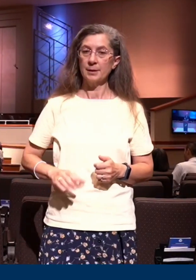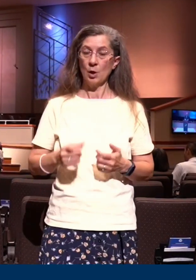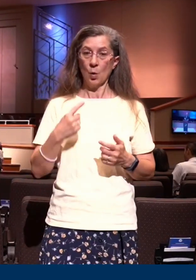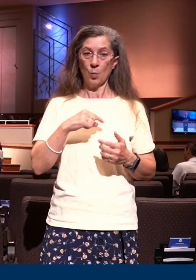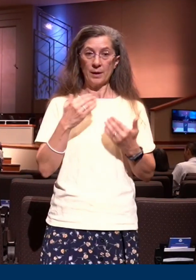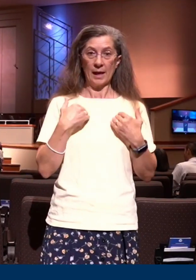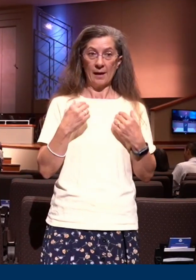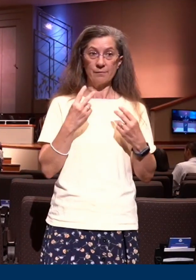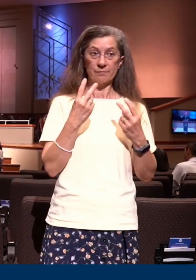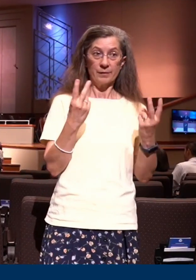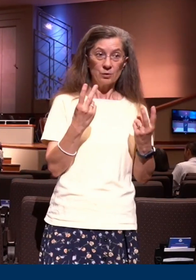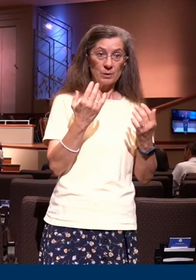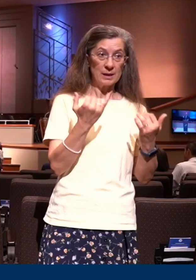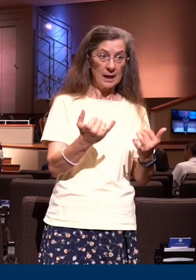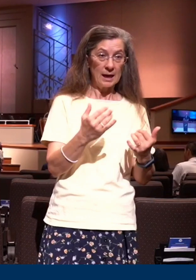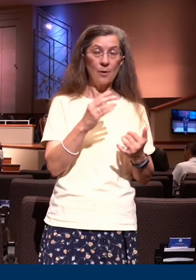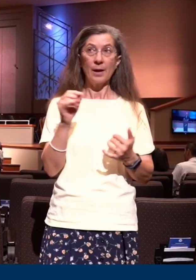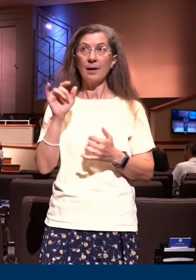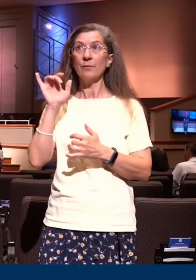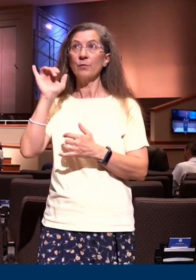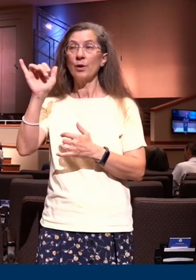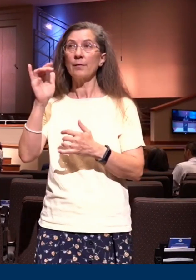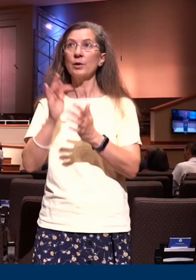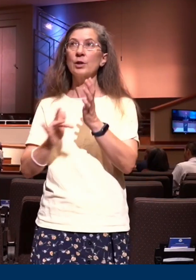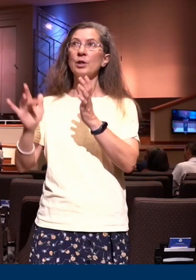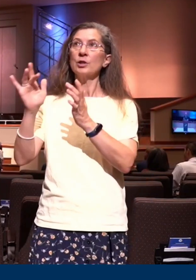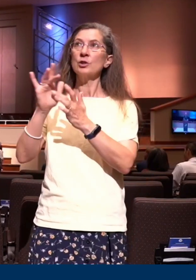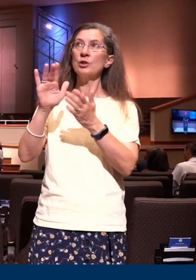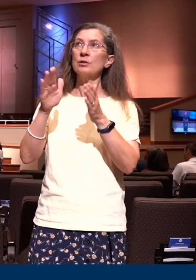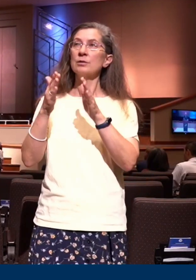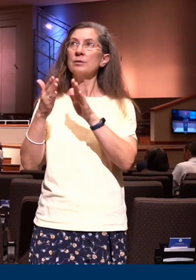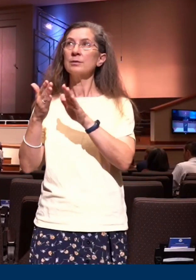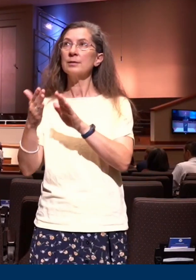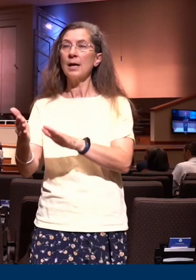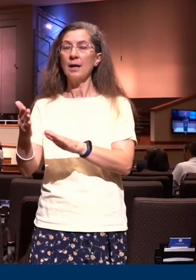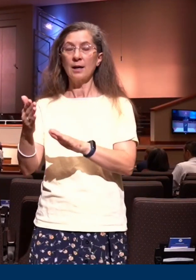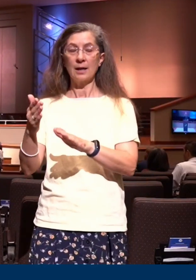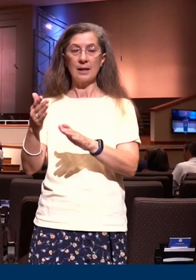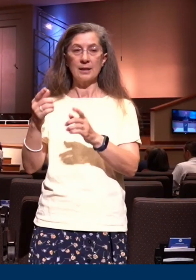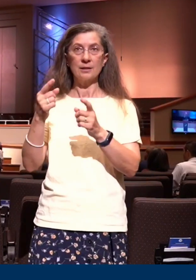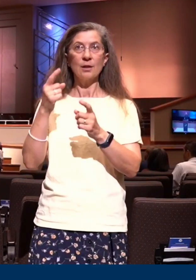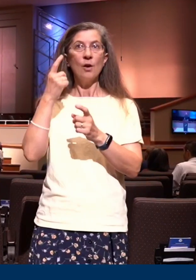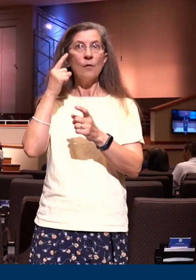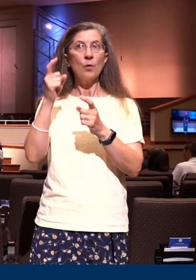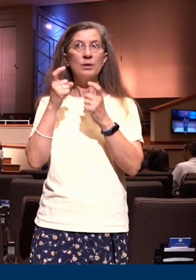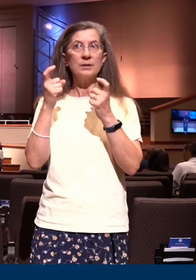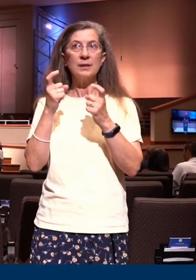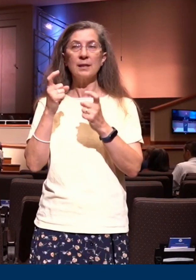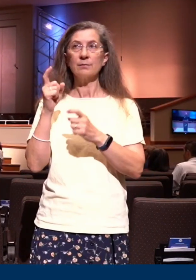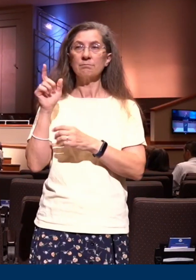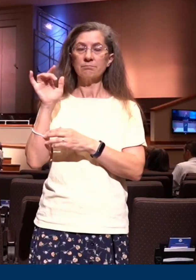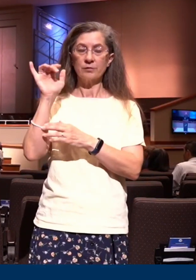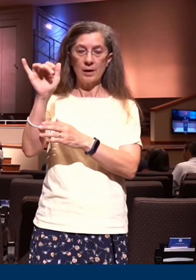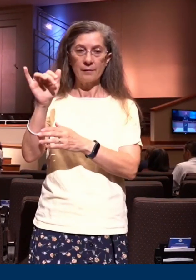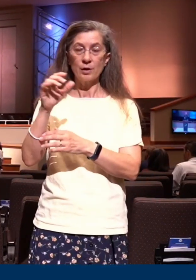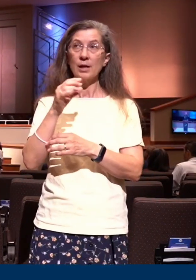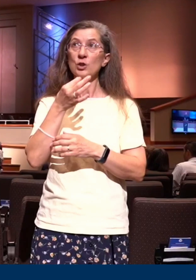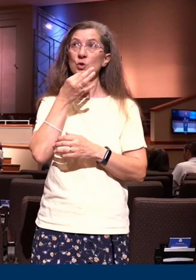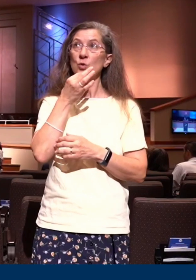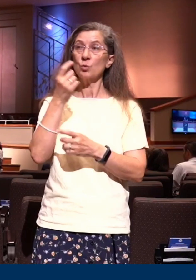forever because our Savior died unto sin once and He is our soon returning Savior and we in Christ are